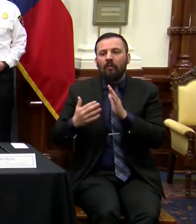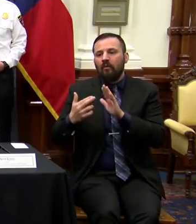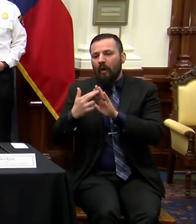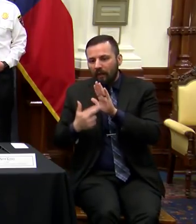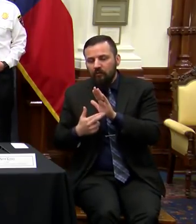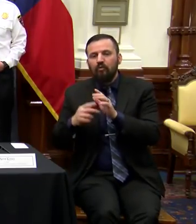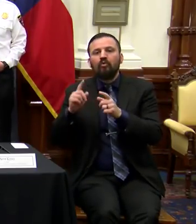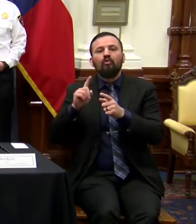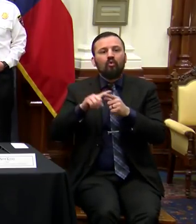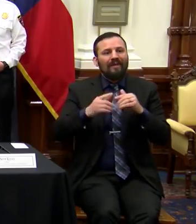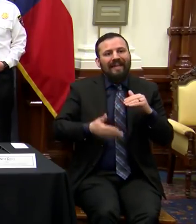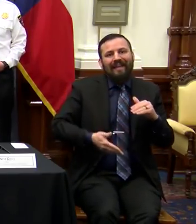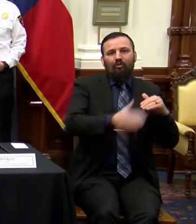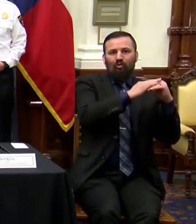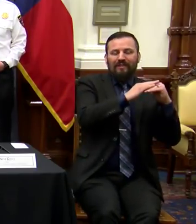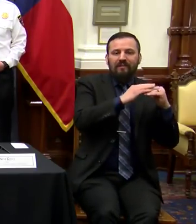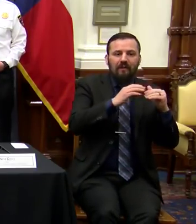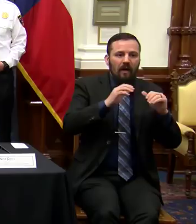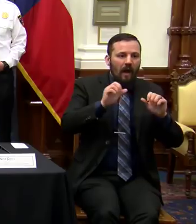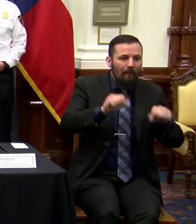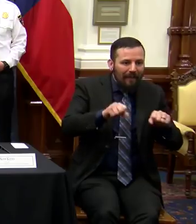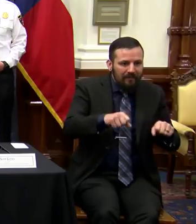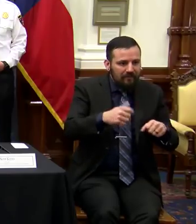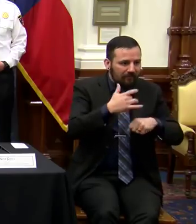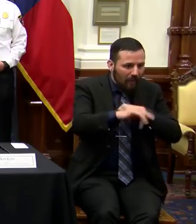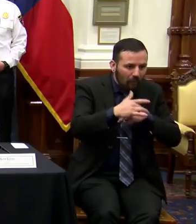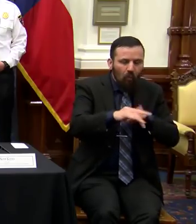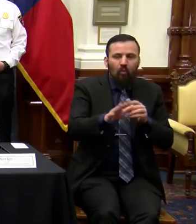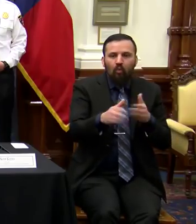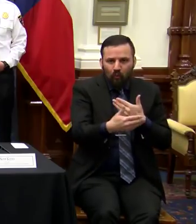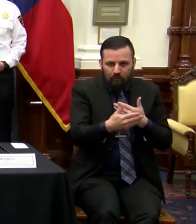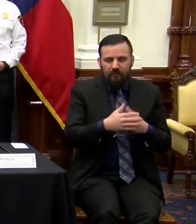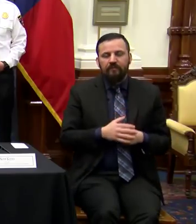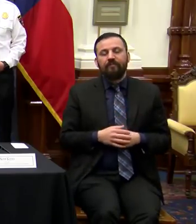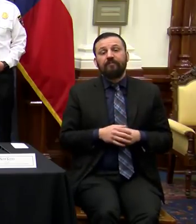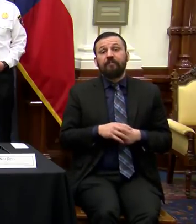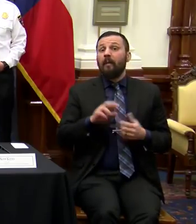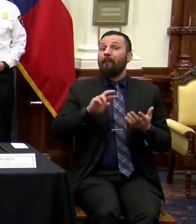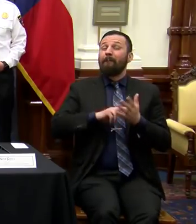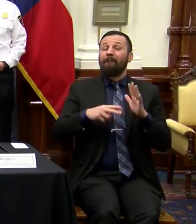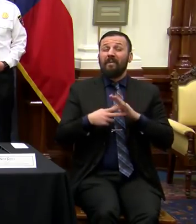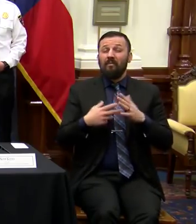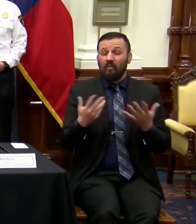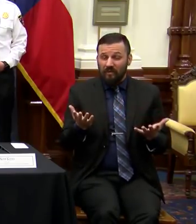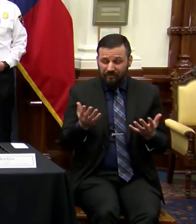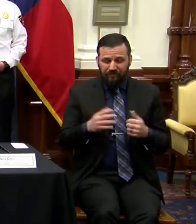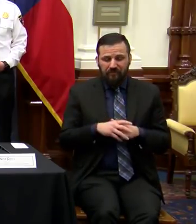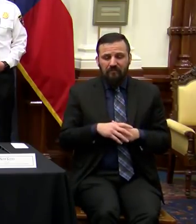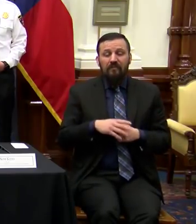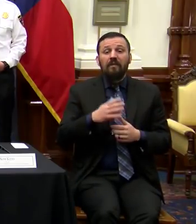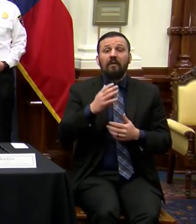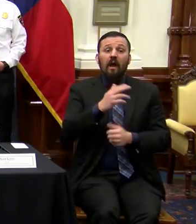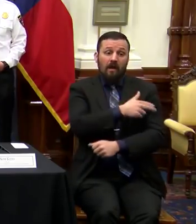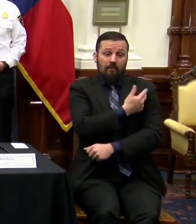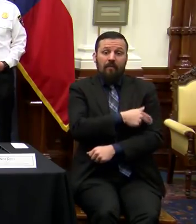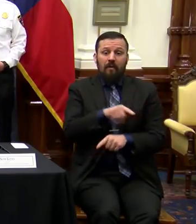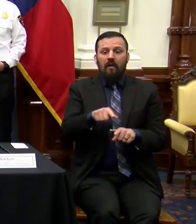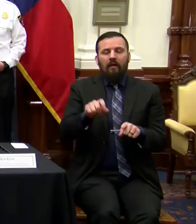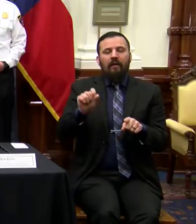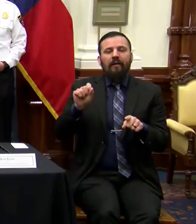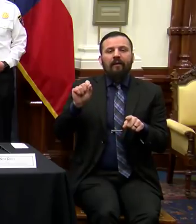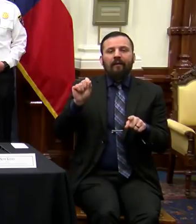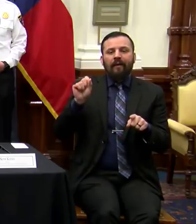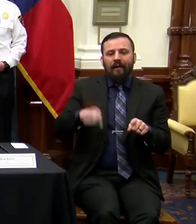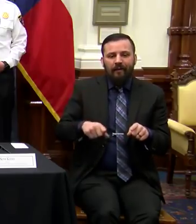the capacity of hospital rooms that are available. What this means is that hospitals will be able to